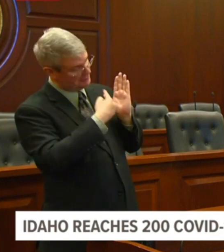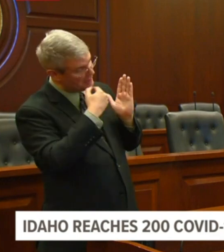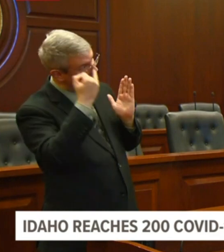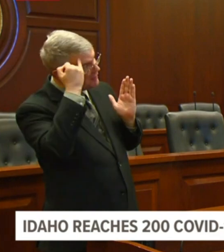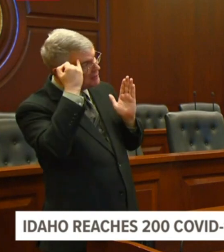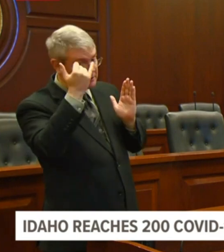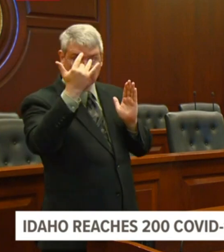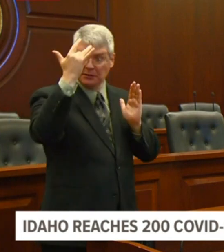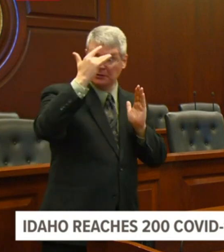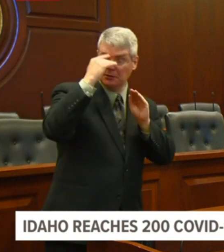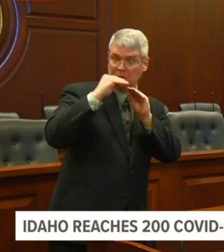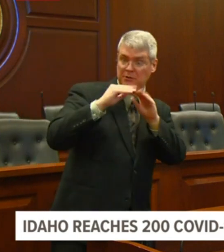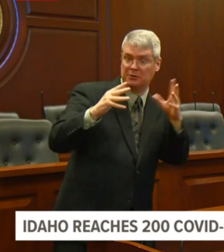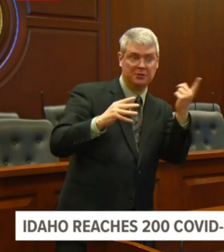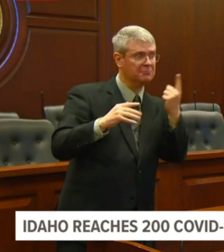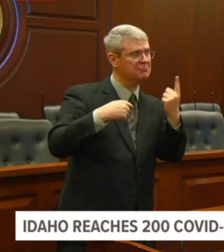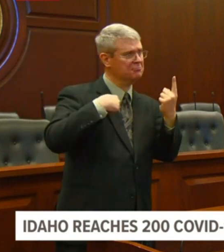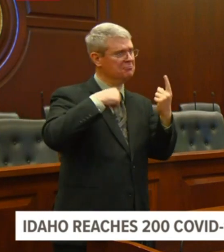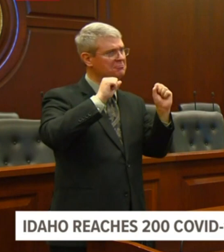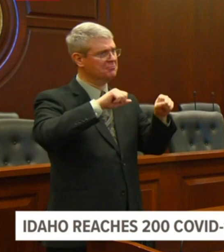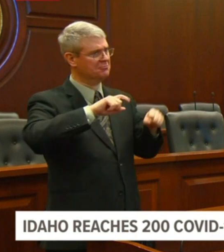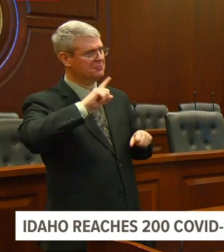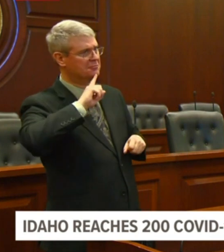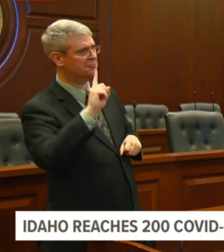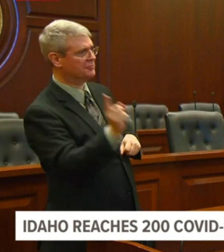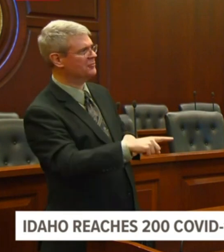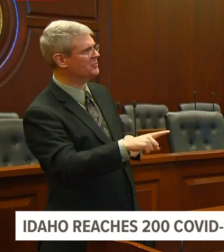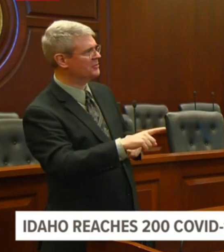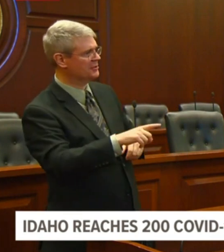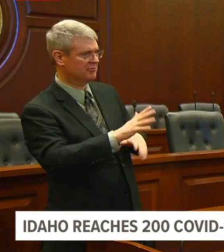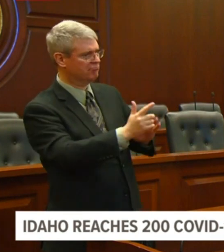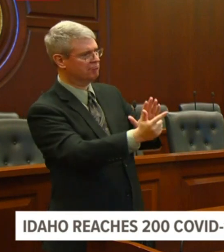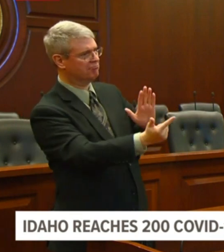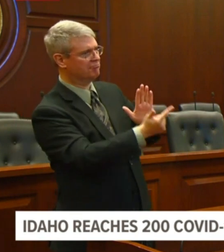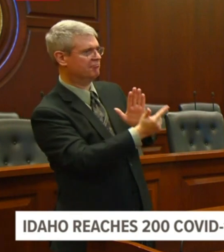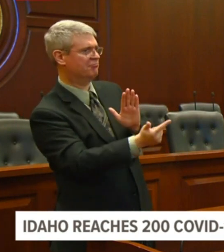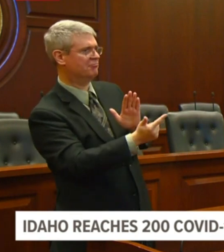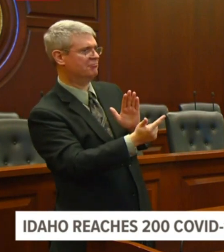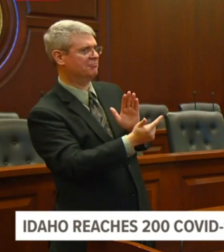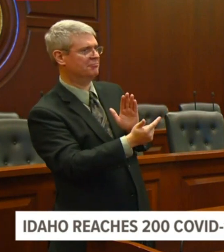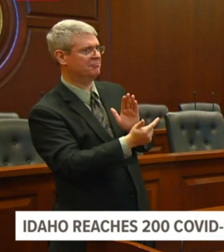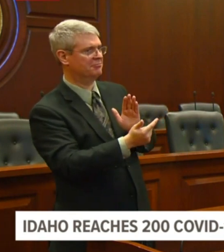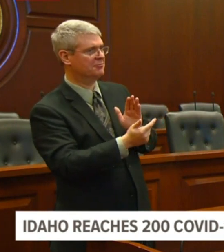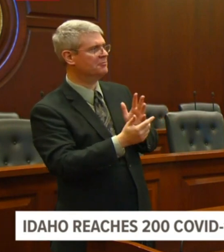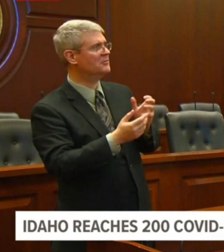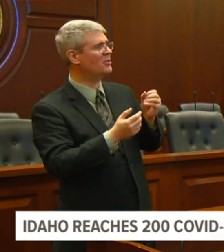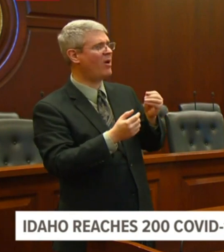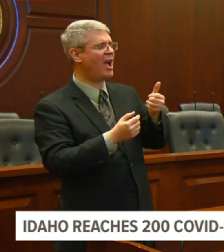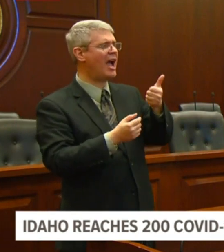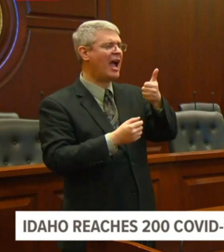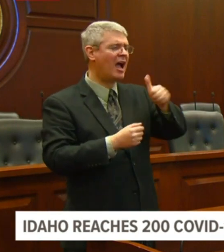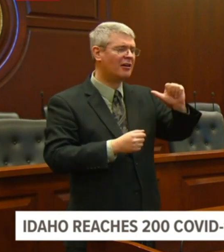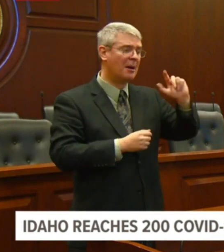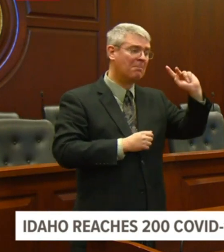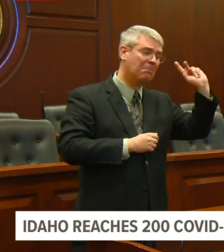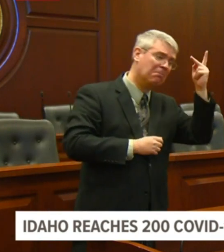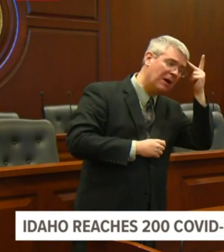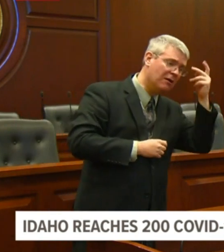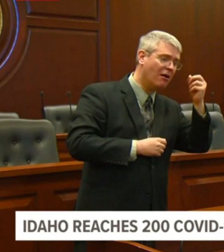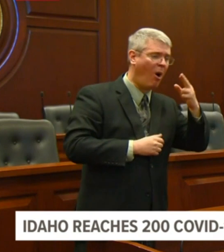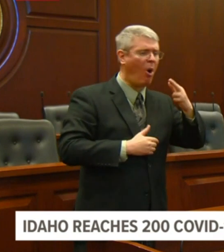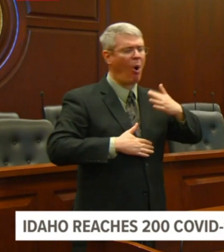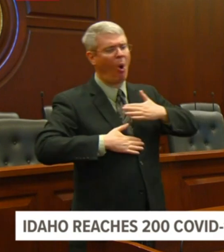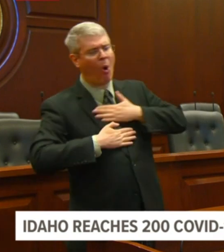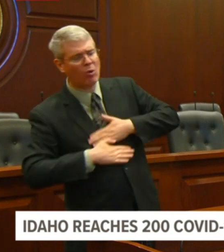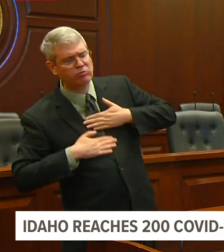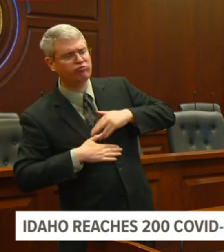to have, uh, public gathering. So, there's no difference between a political gathering than any other gathering. Uh, we are,